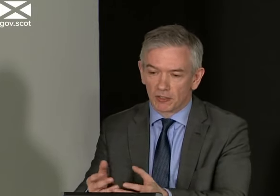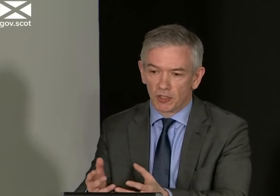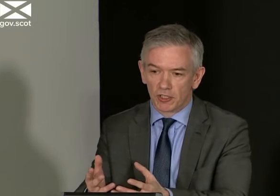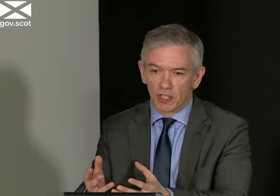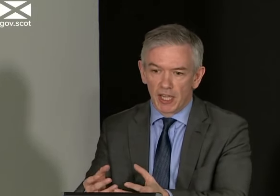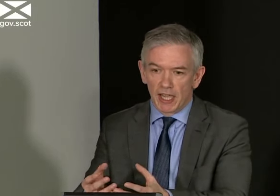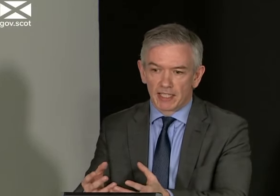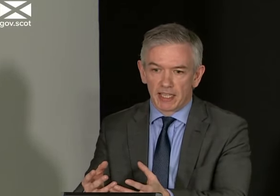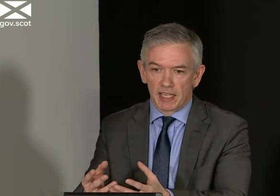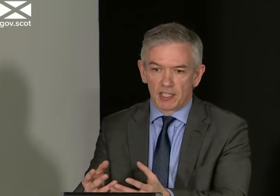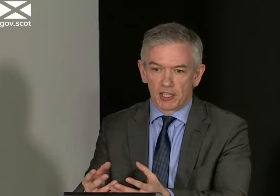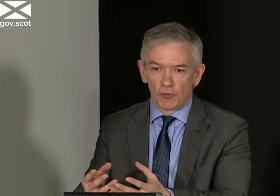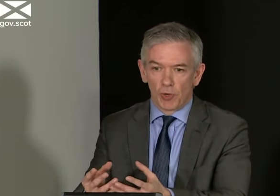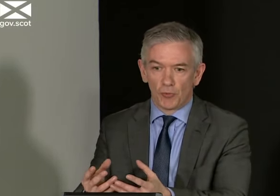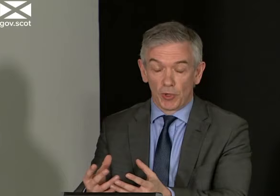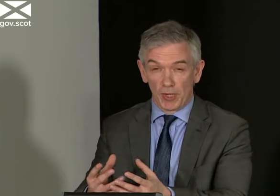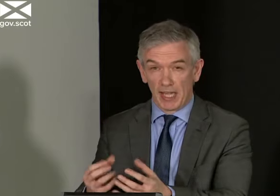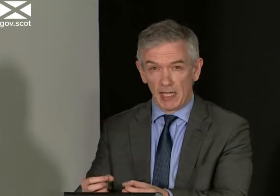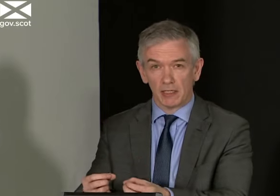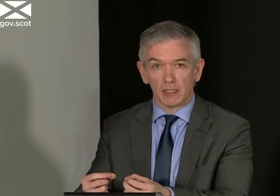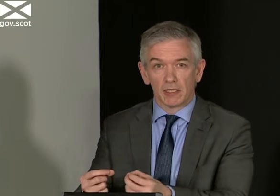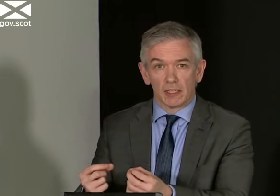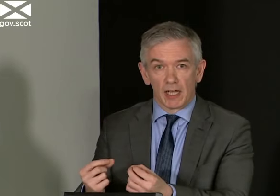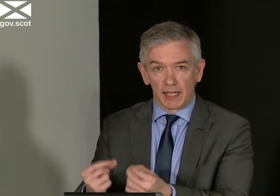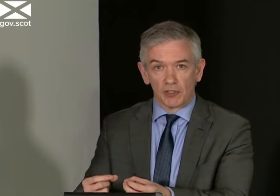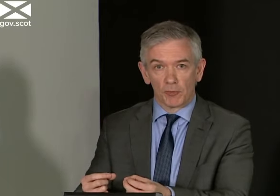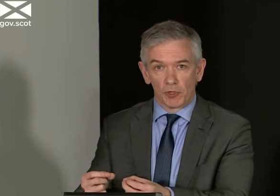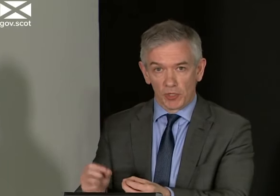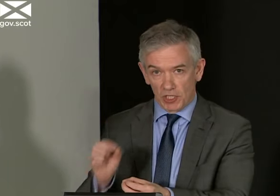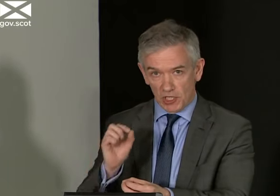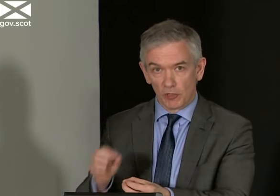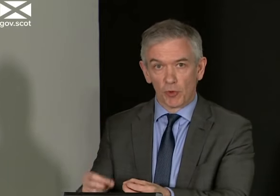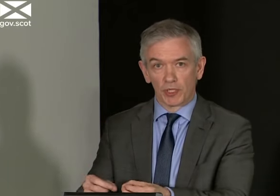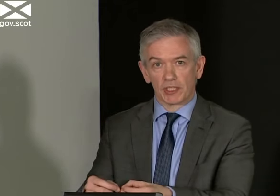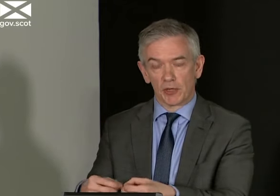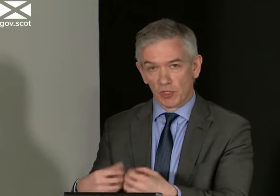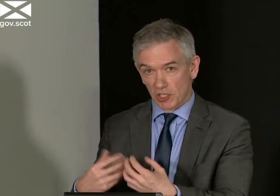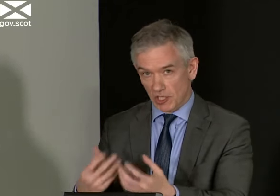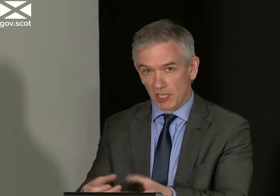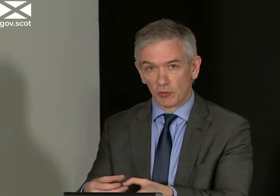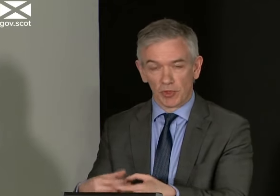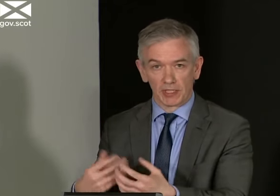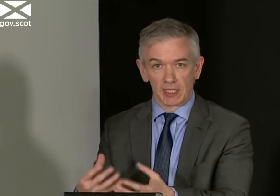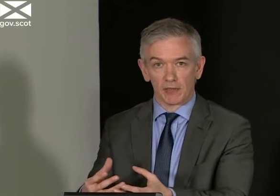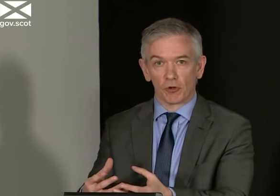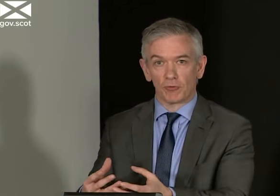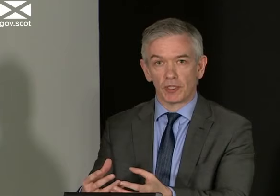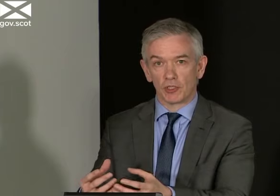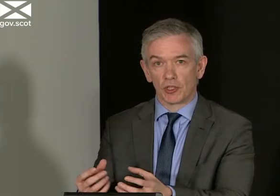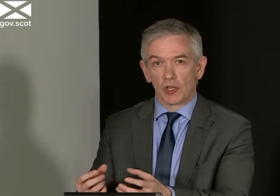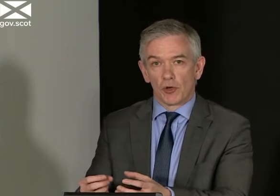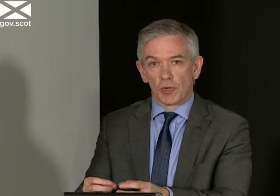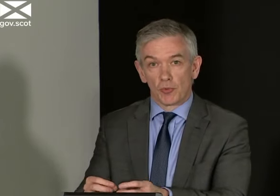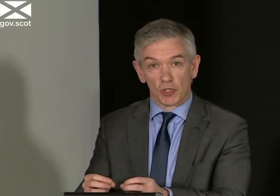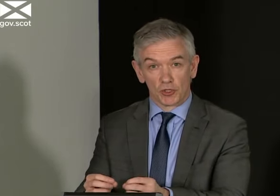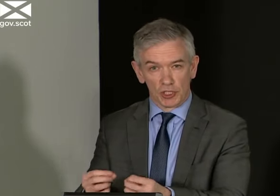to others is that when we hear an R number, which is a single point in time, which is asserted with that degree of confidence,